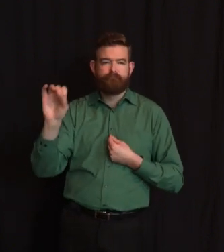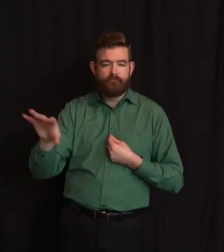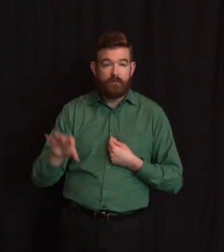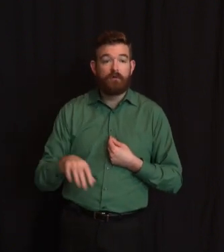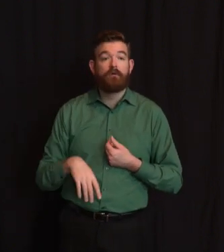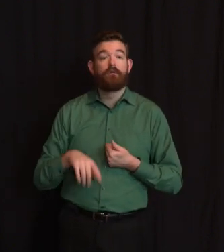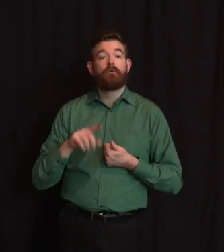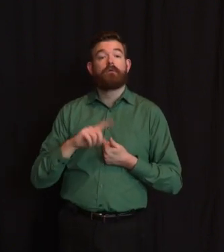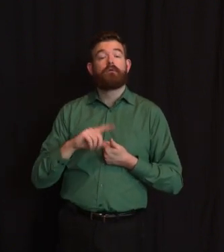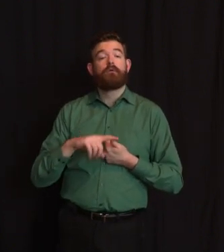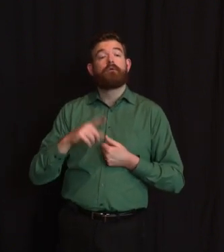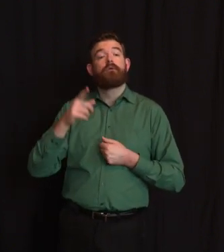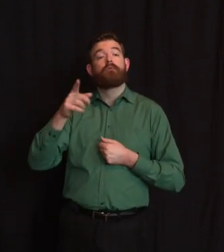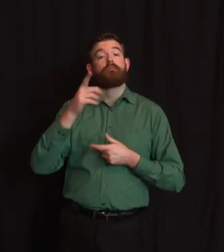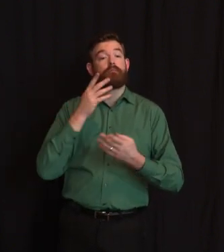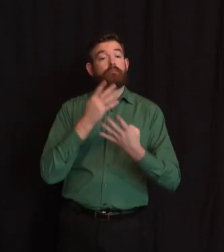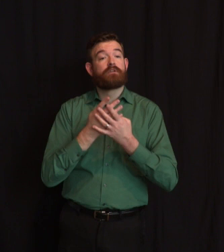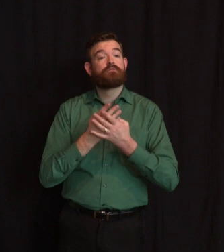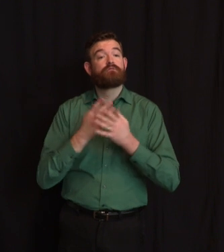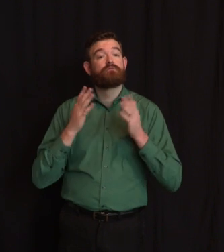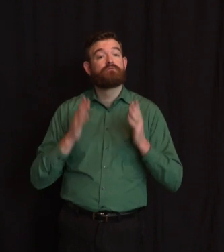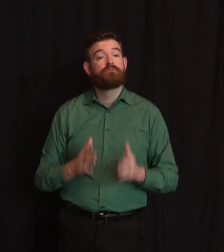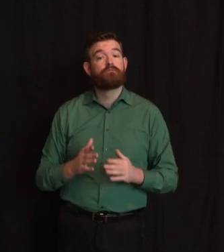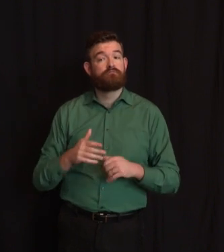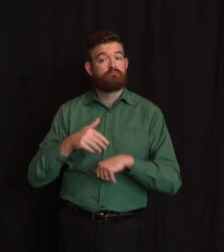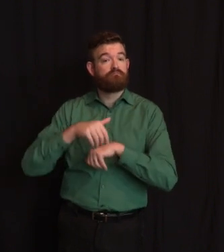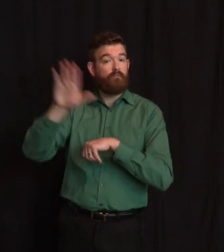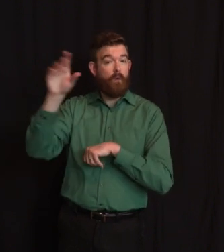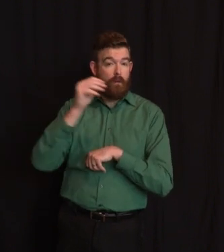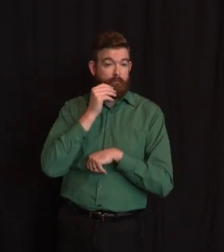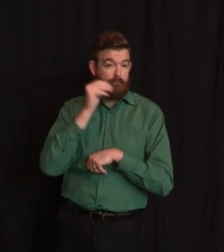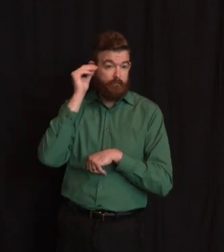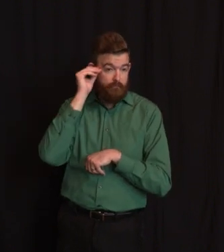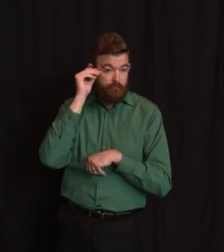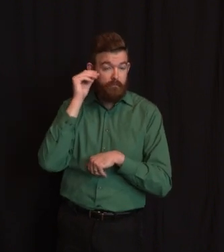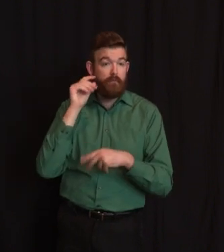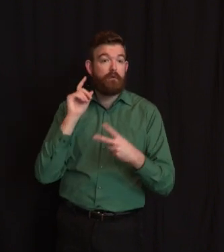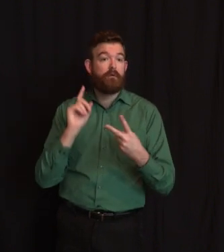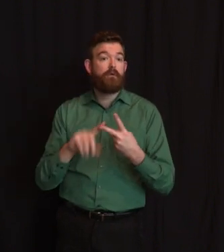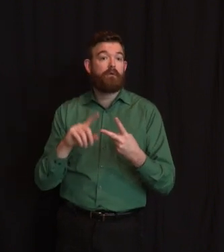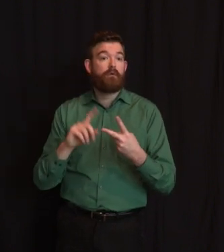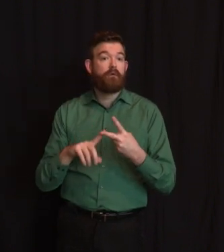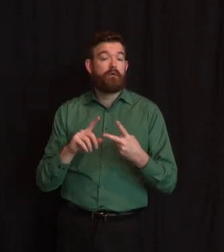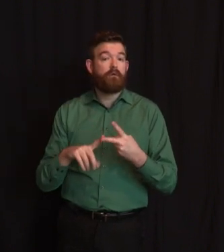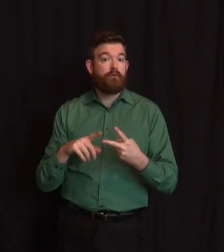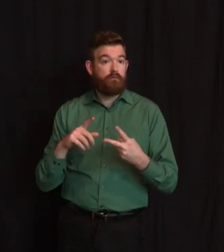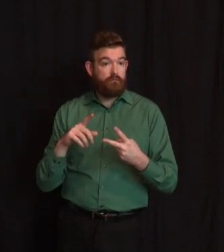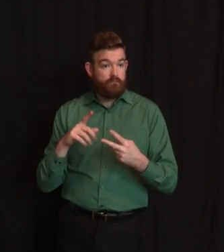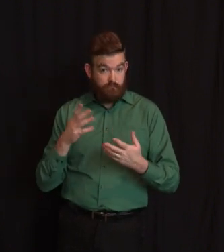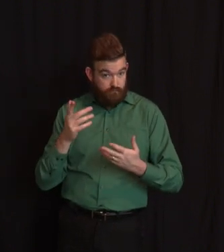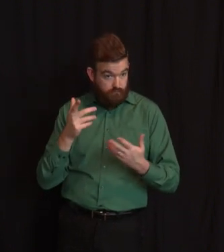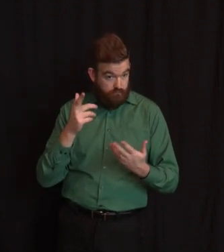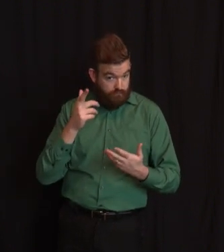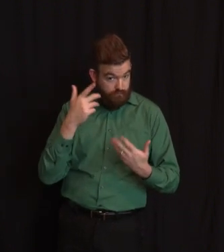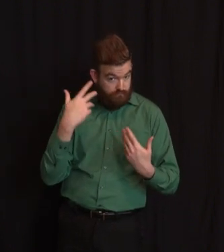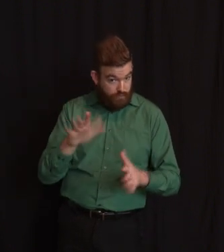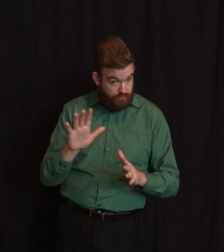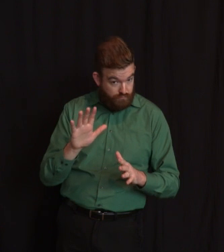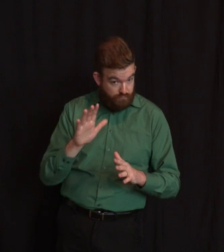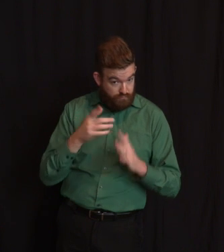it start? Do you have a number that you're aiming for? And will people be eligible for release if they have medical conditions but are in a location,